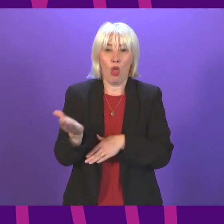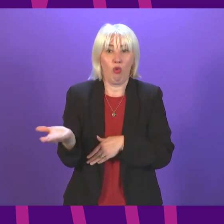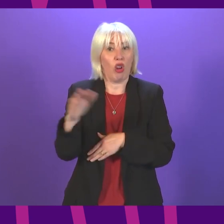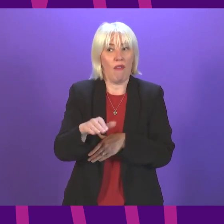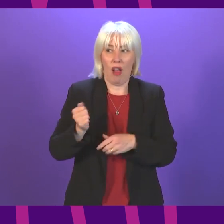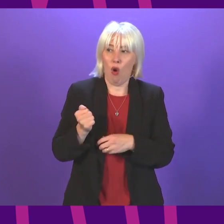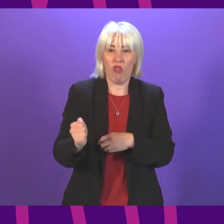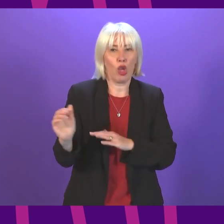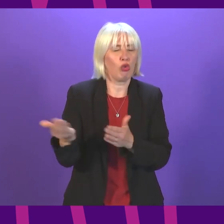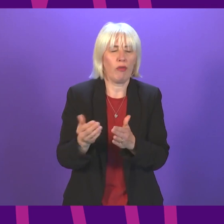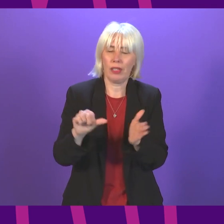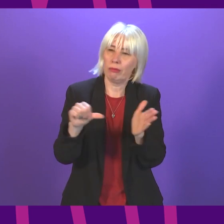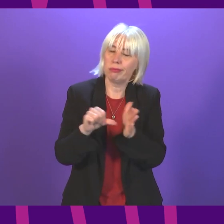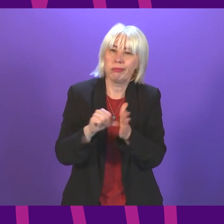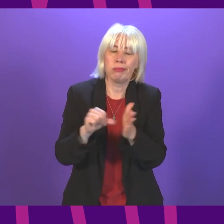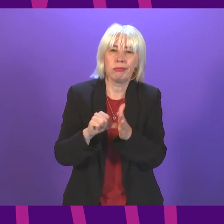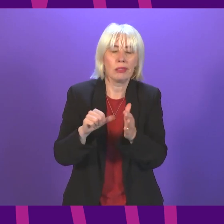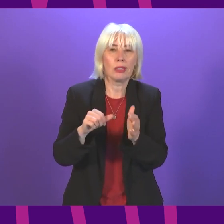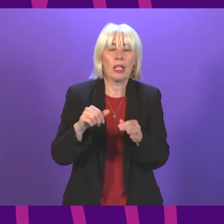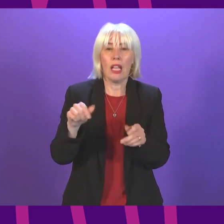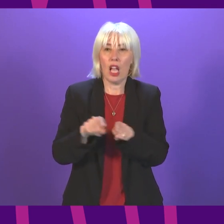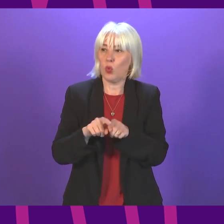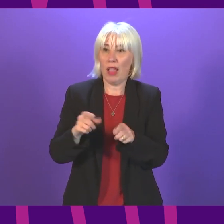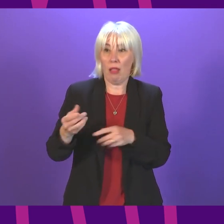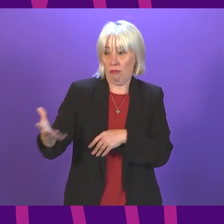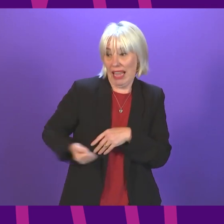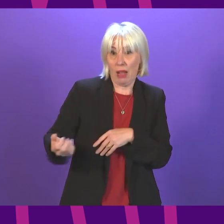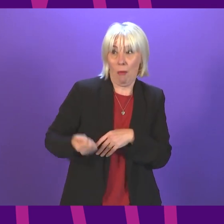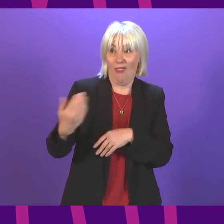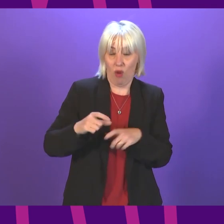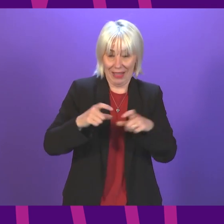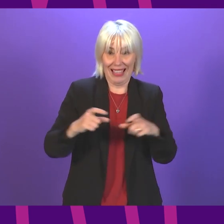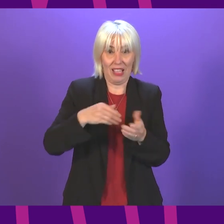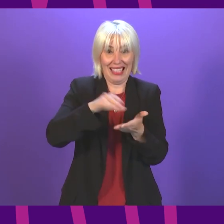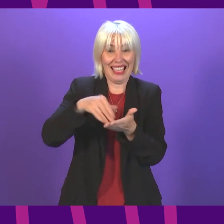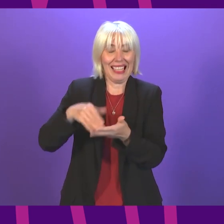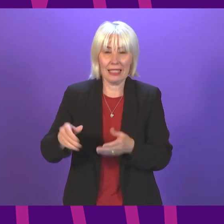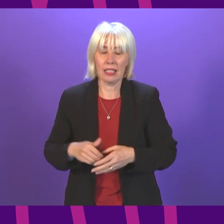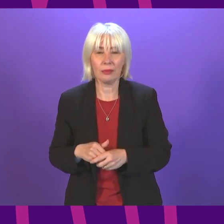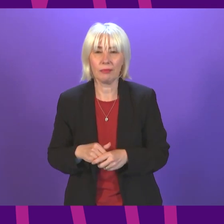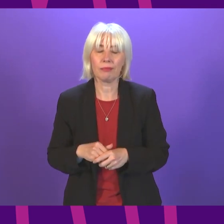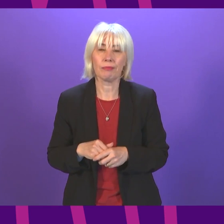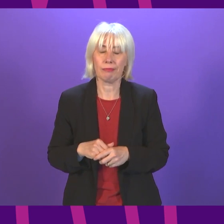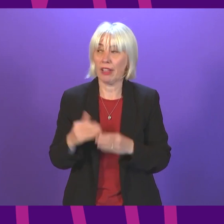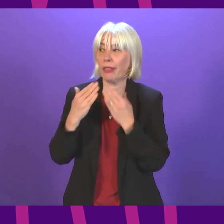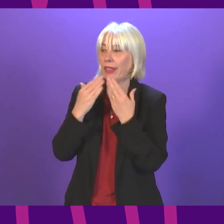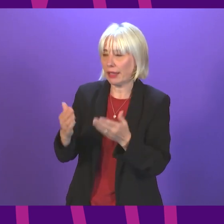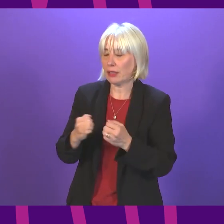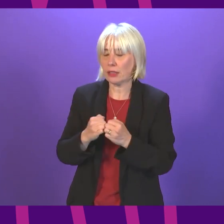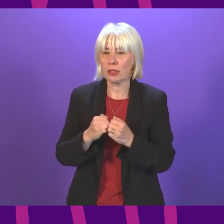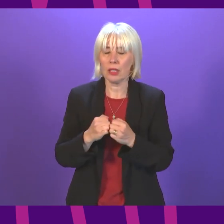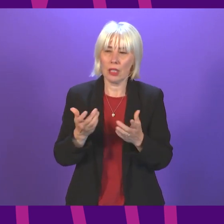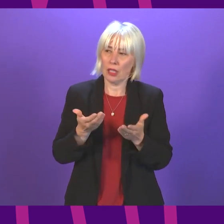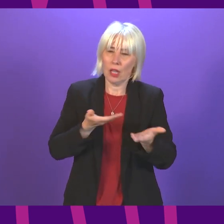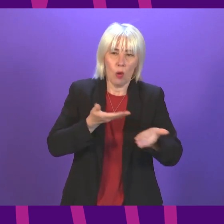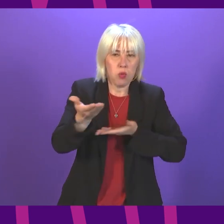services, but also to impact on vital revenue streams from ticket sales. Neil Booby. Thank you, President and Officer. Industrial relations